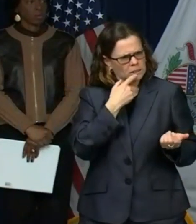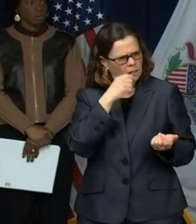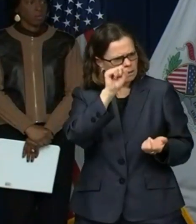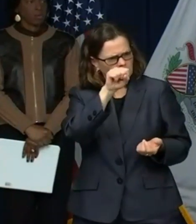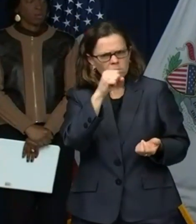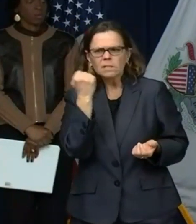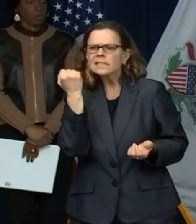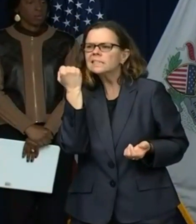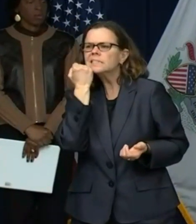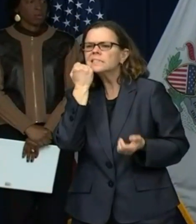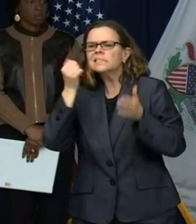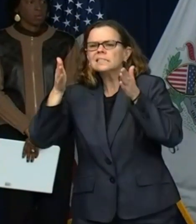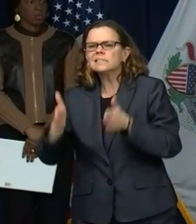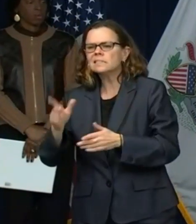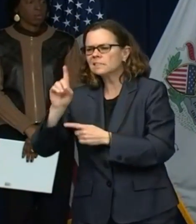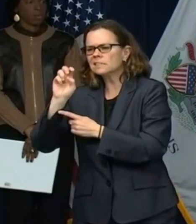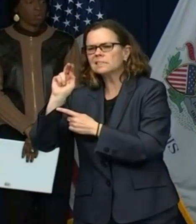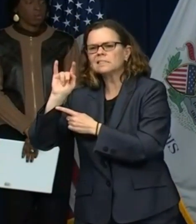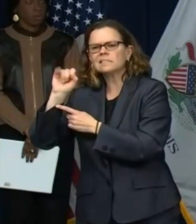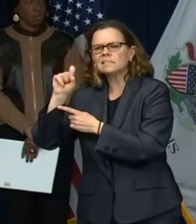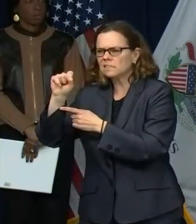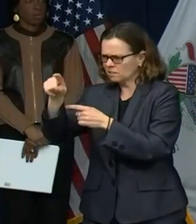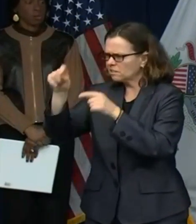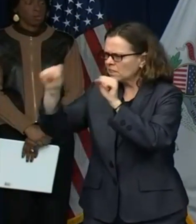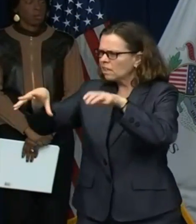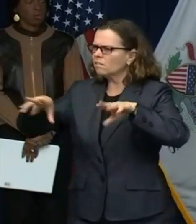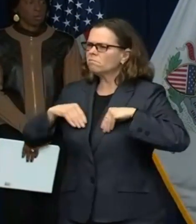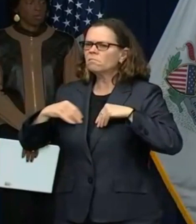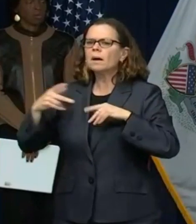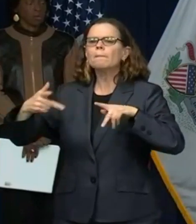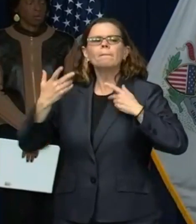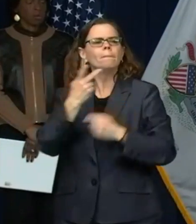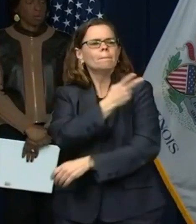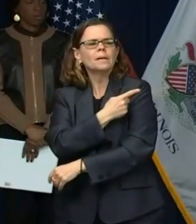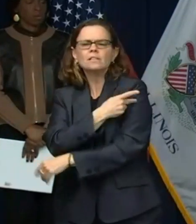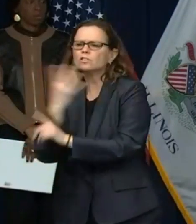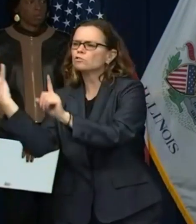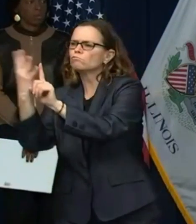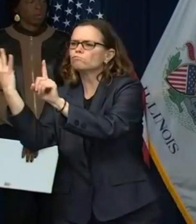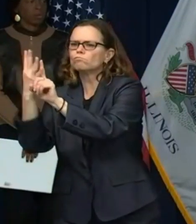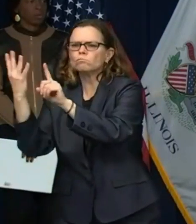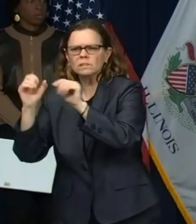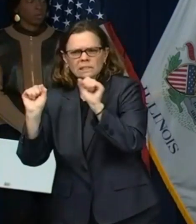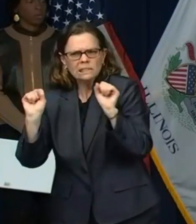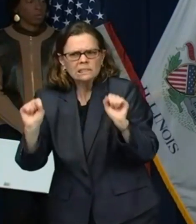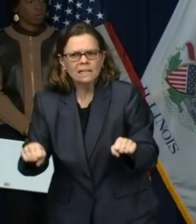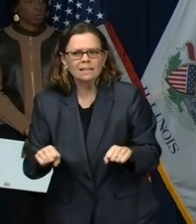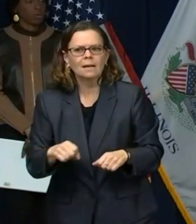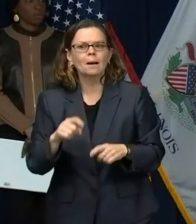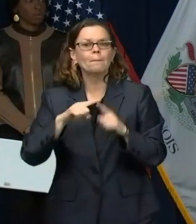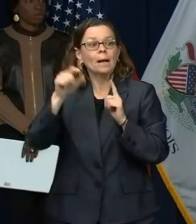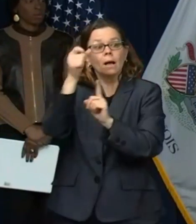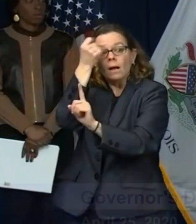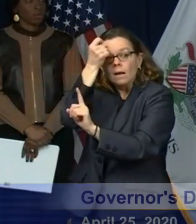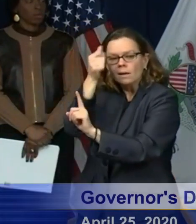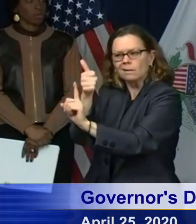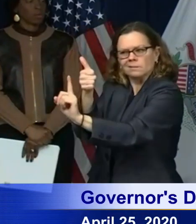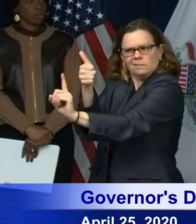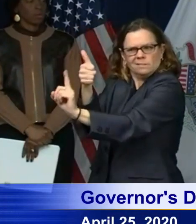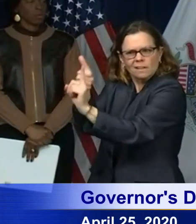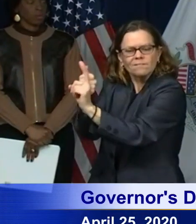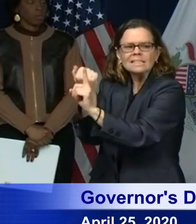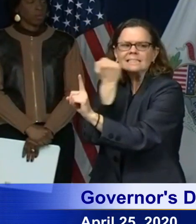not to open because, um, the challenge, as I understand, uh, having talked to, uh, a dentist about this is that,